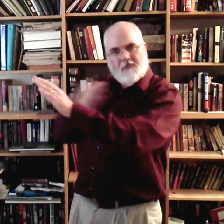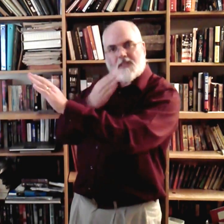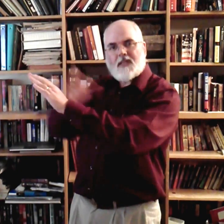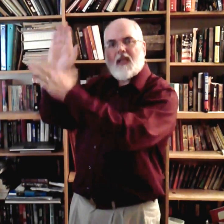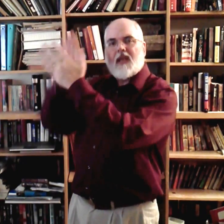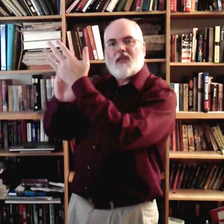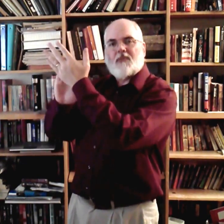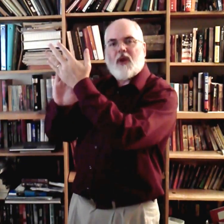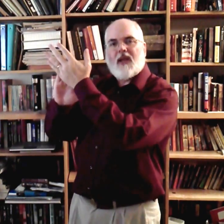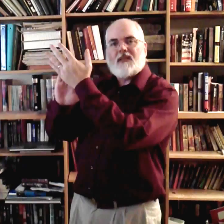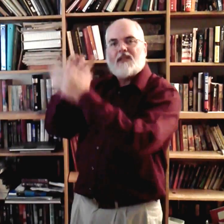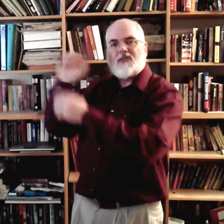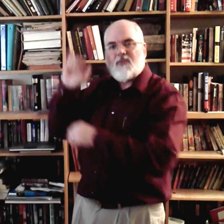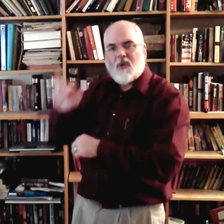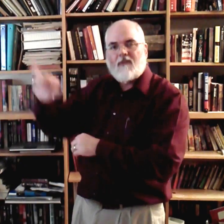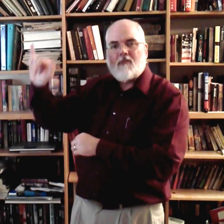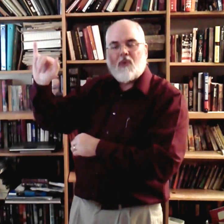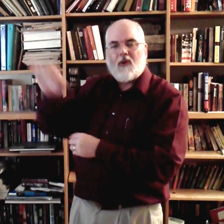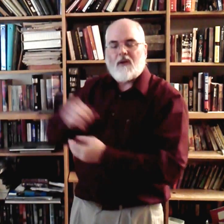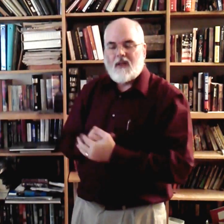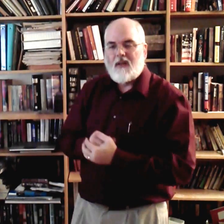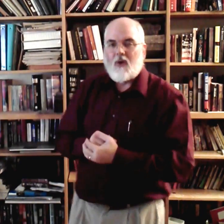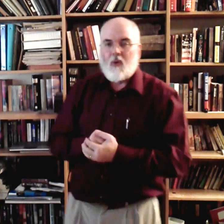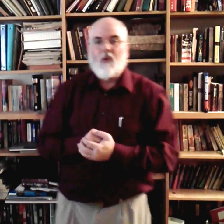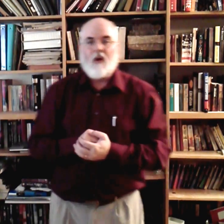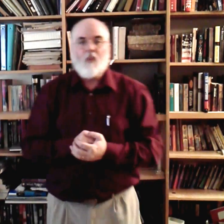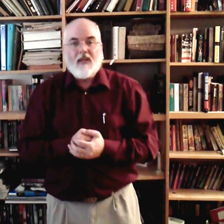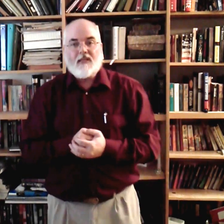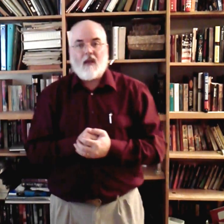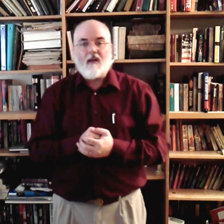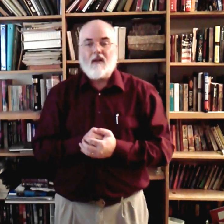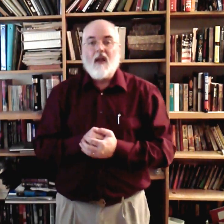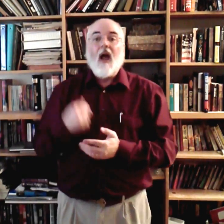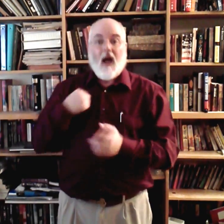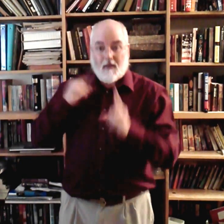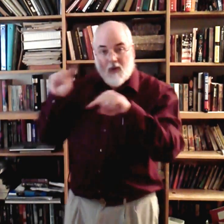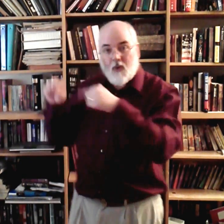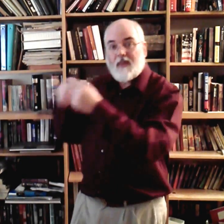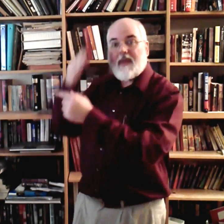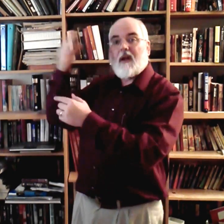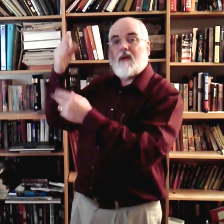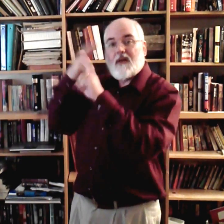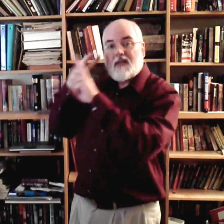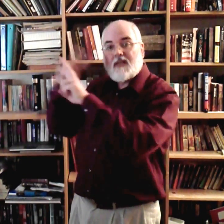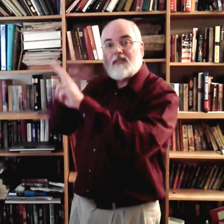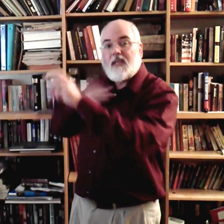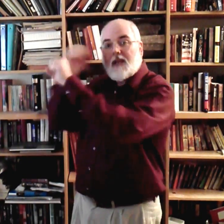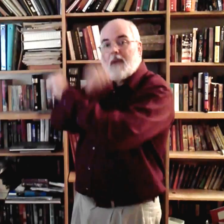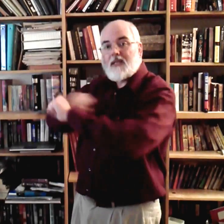Sing His praises forevermore. Or we can sign it. I'm going there to see my